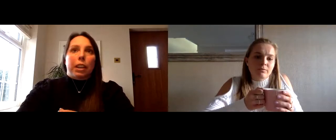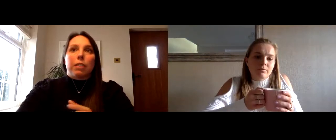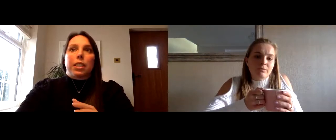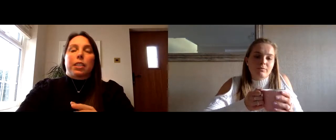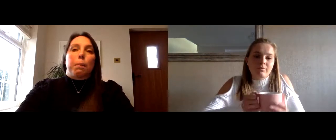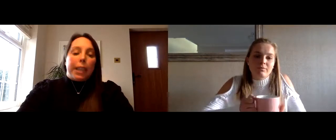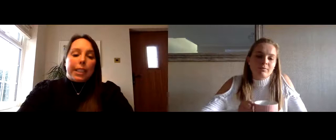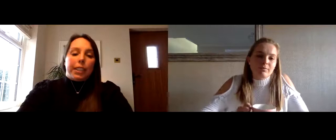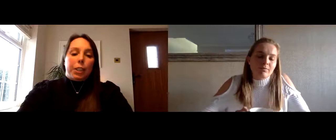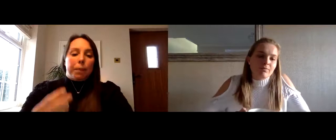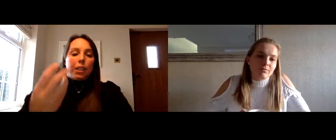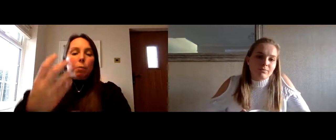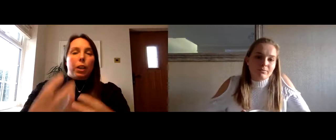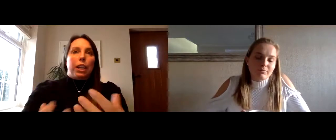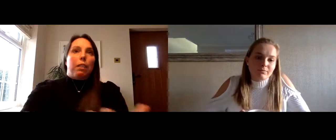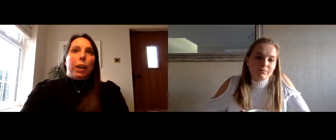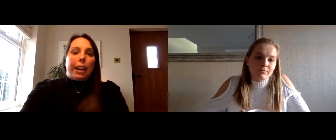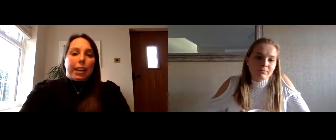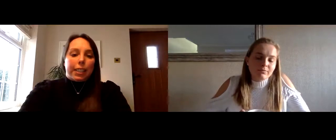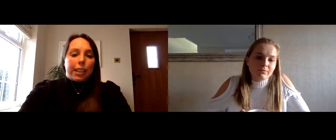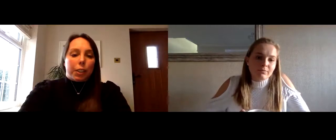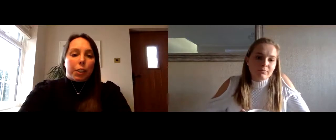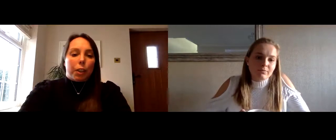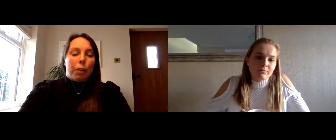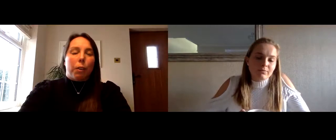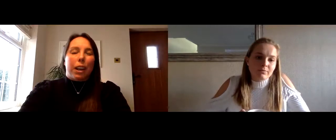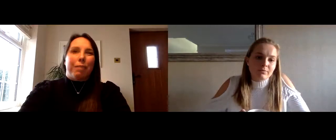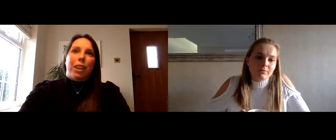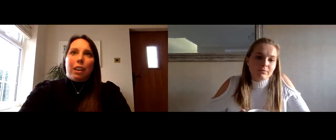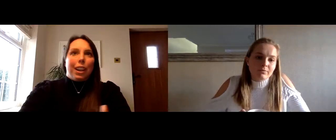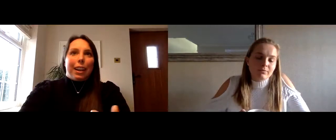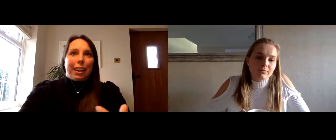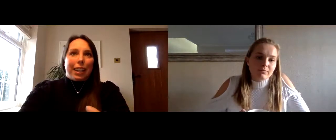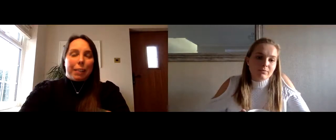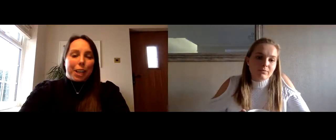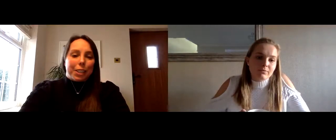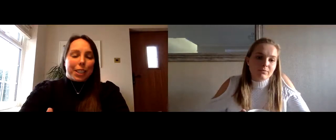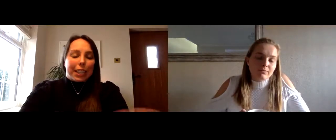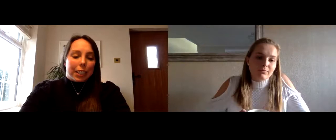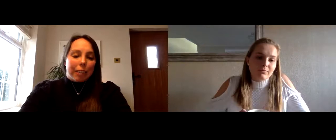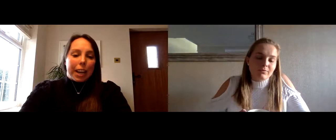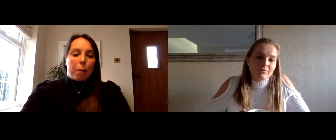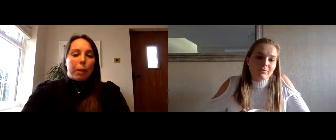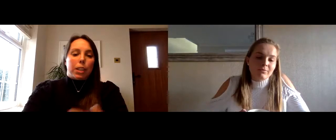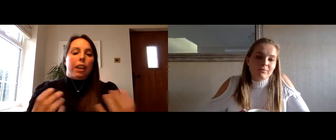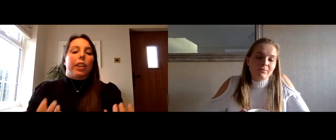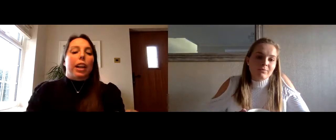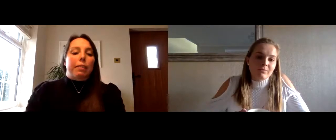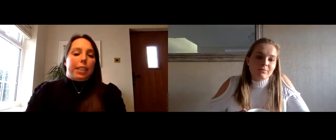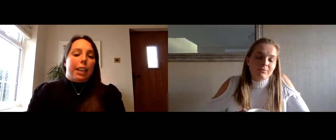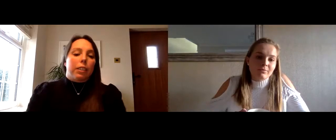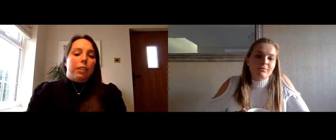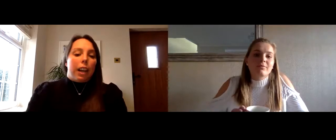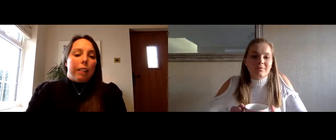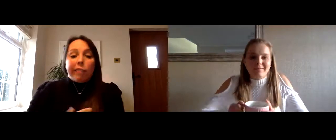obviously when i was competing as a gymnast we we had access to um i think they've changed the title of it now but it was kind of a